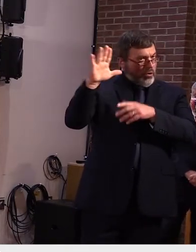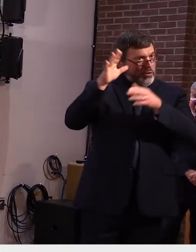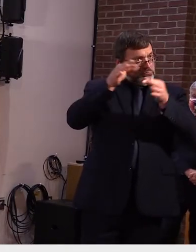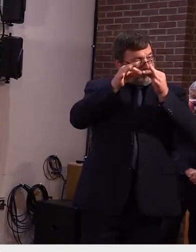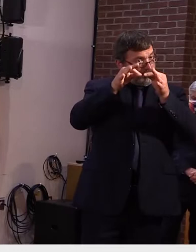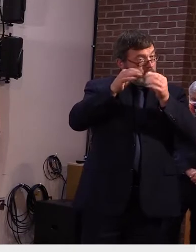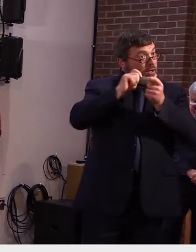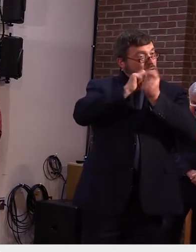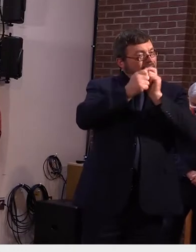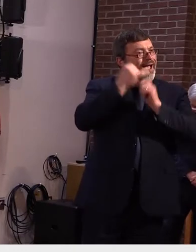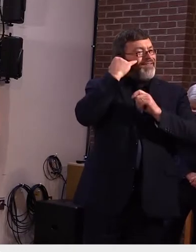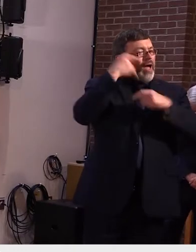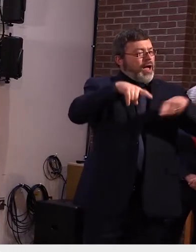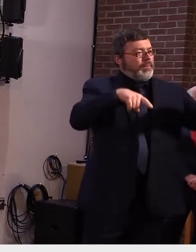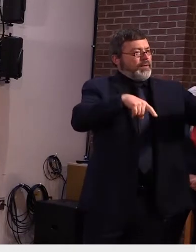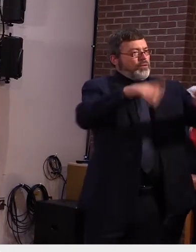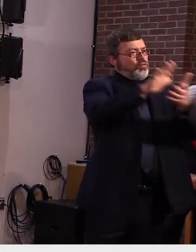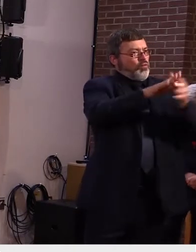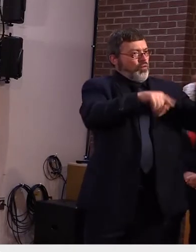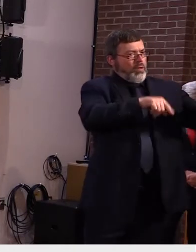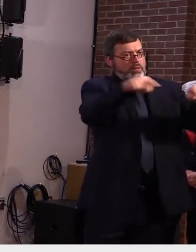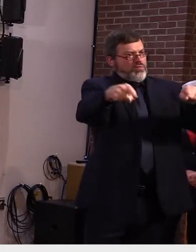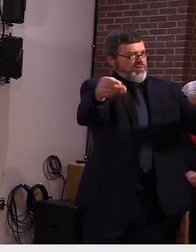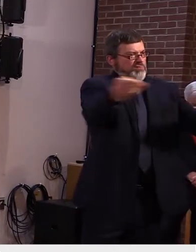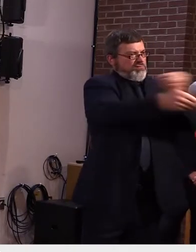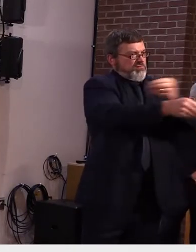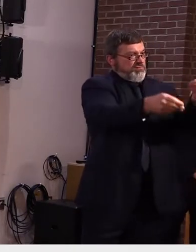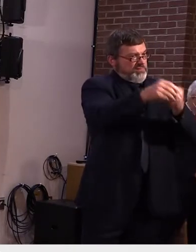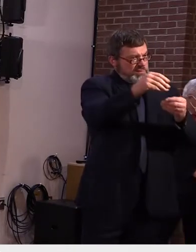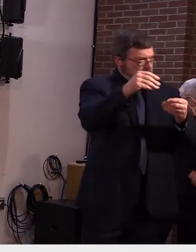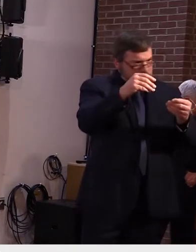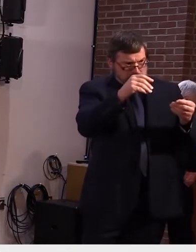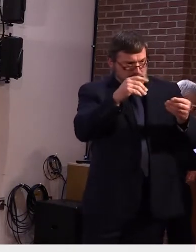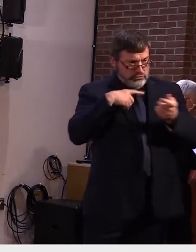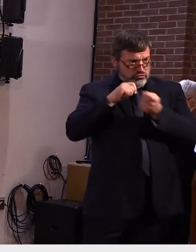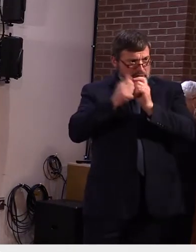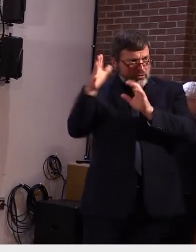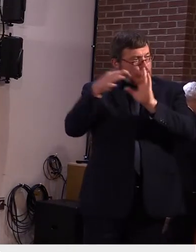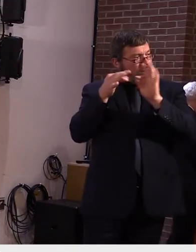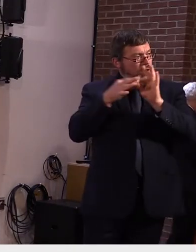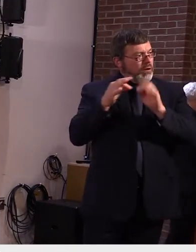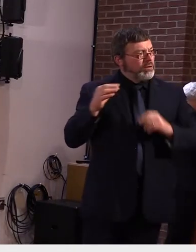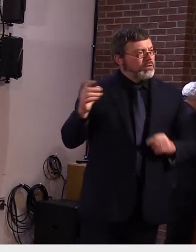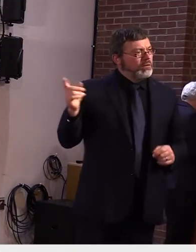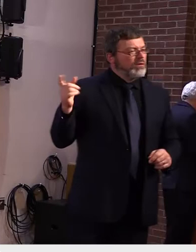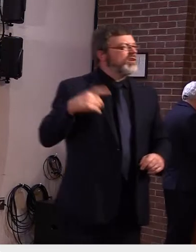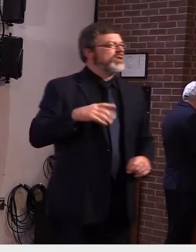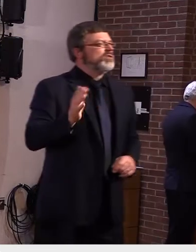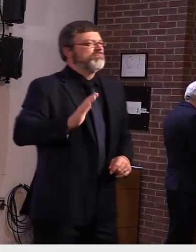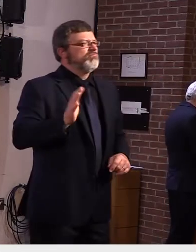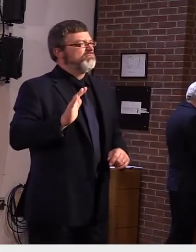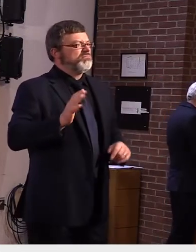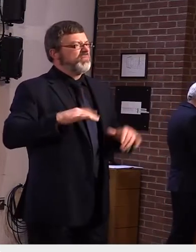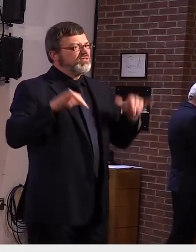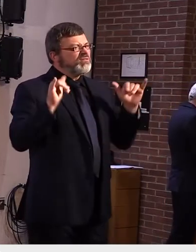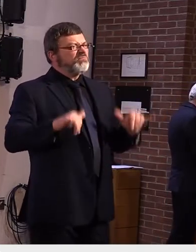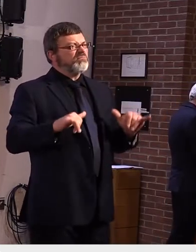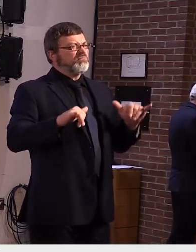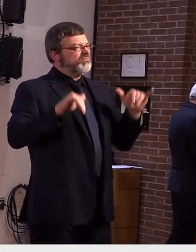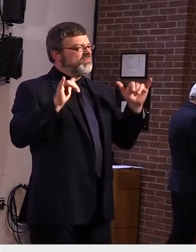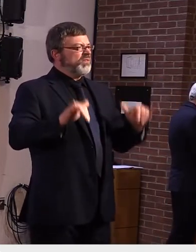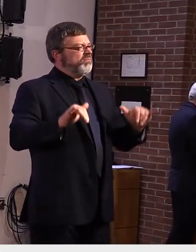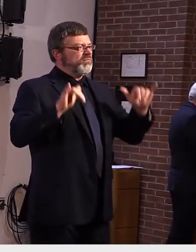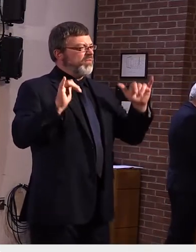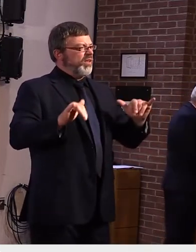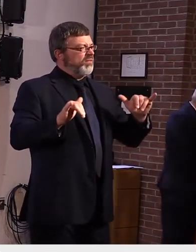we know that this virus spreads from one person to another whether it's in a school or a workplace or uh